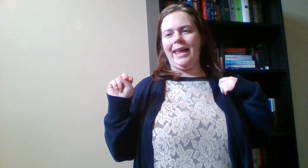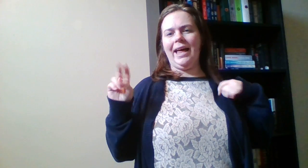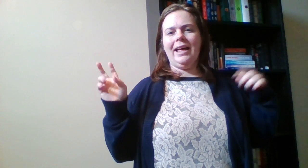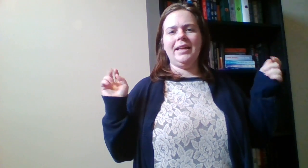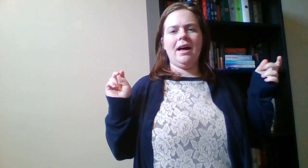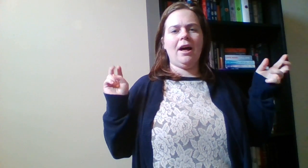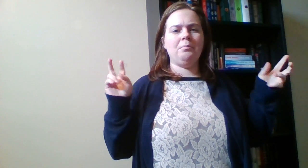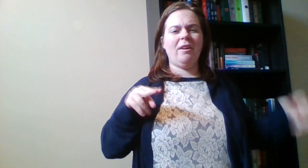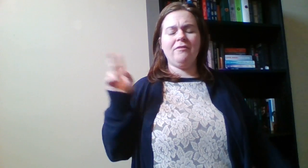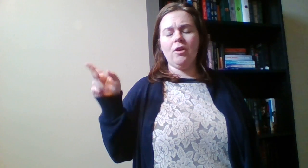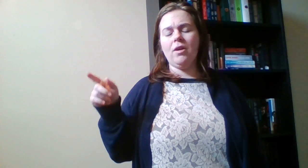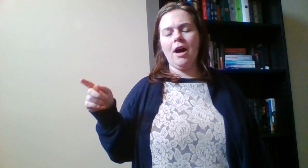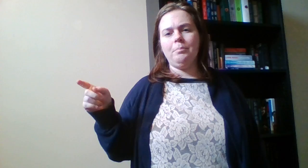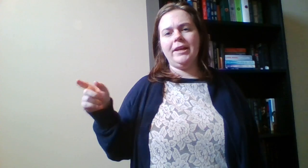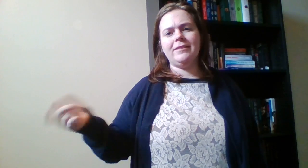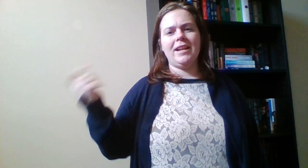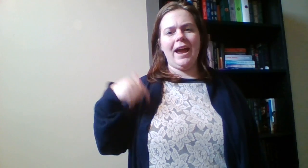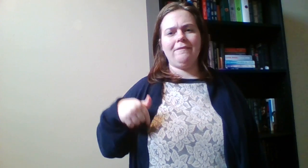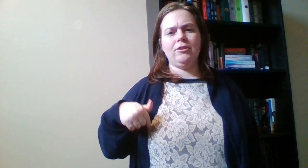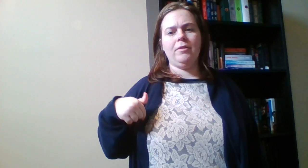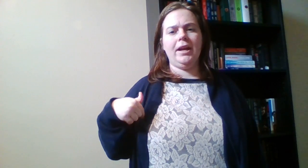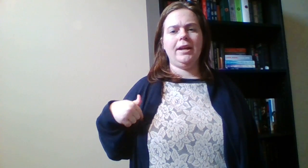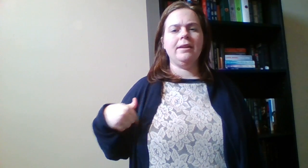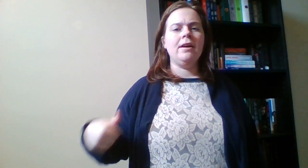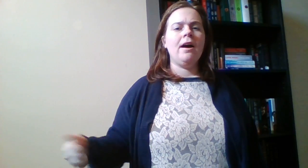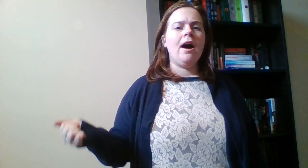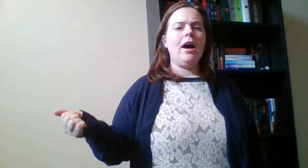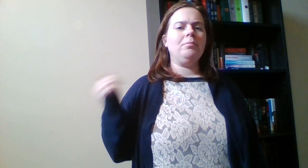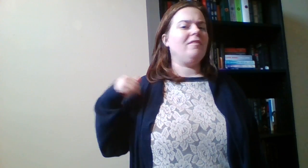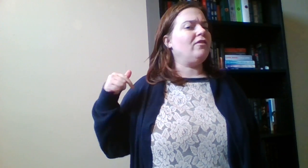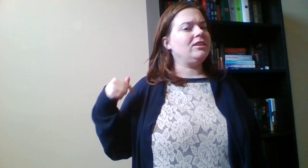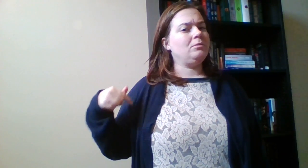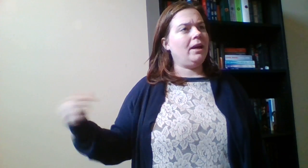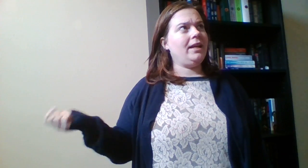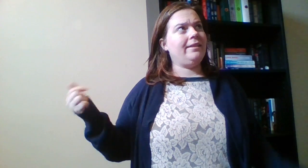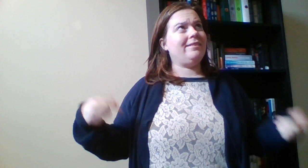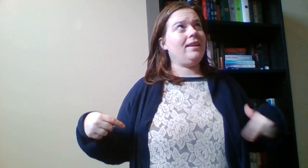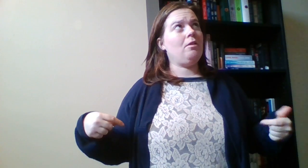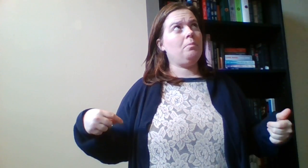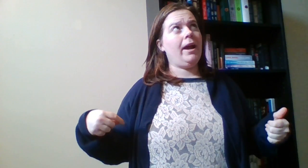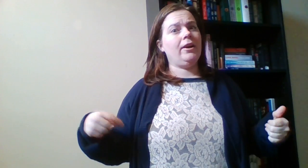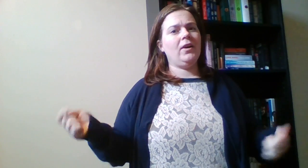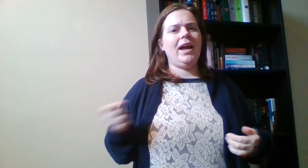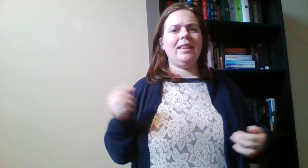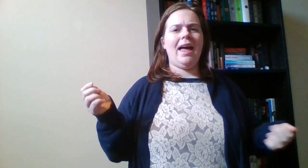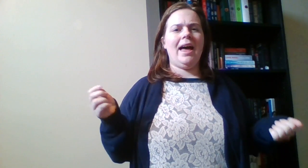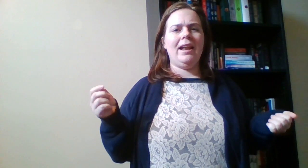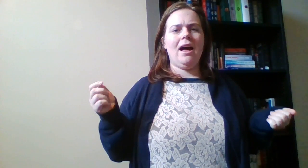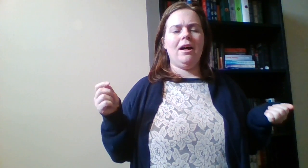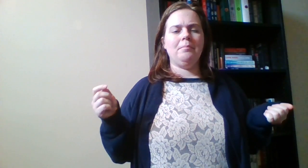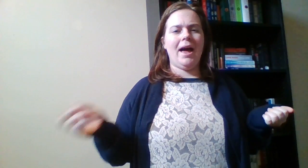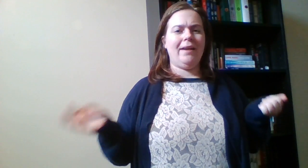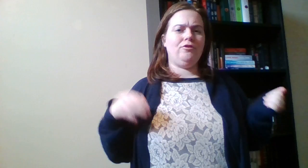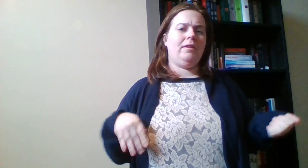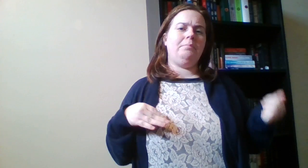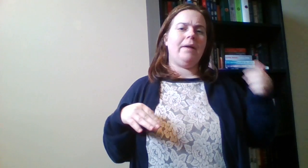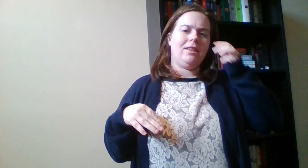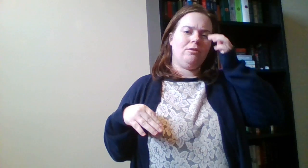review copies that I have to read. The first one is Deal Breaker, and that I have to read by the